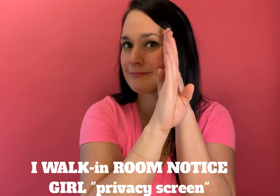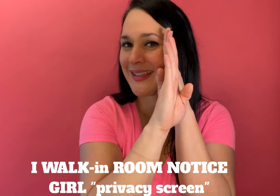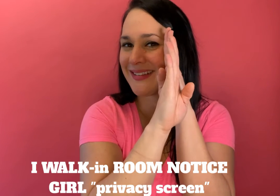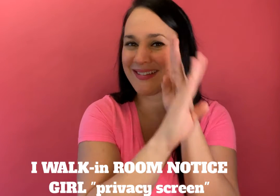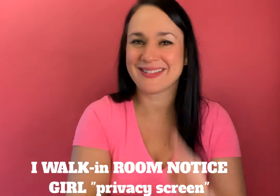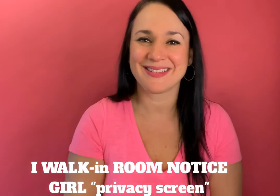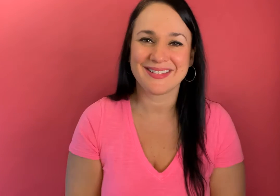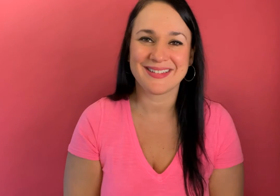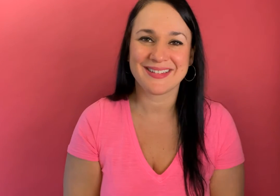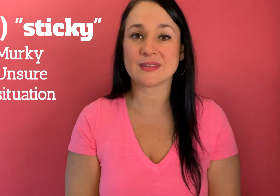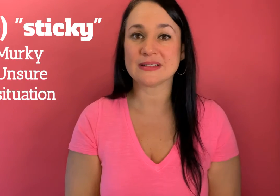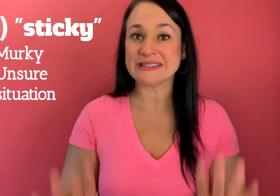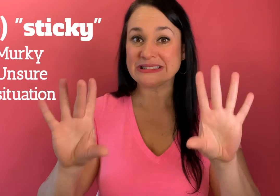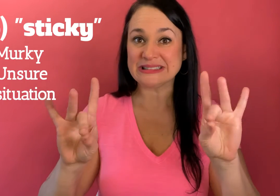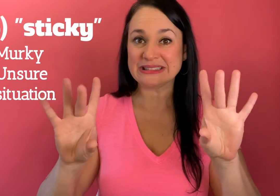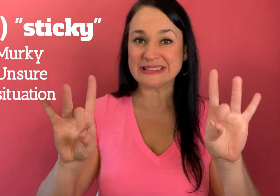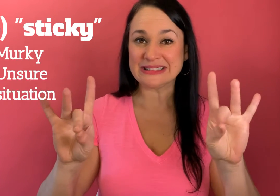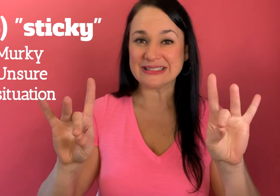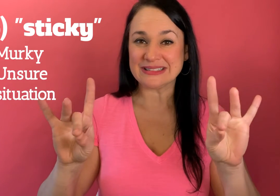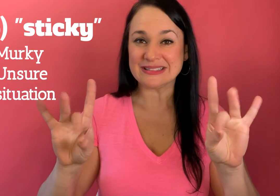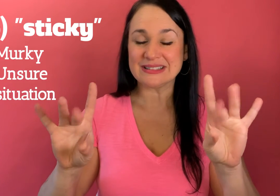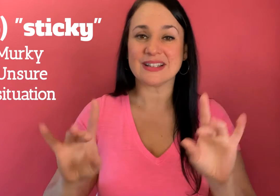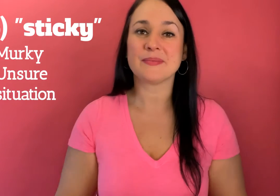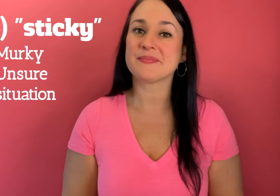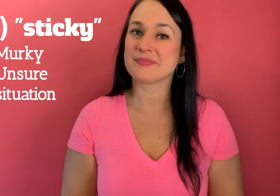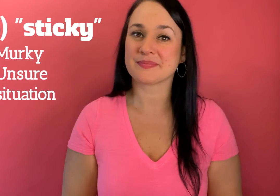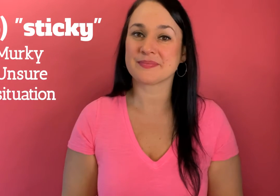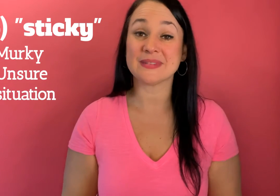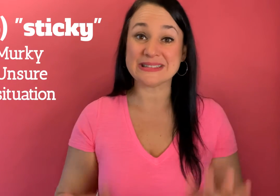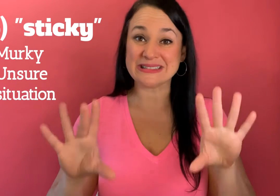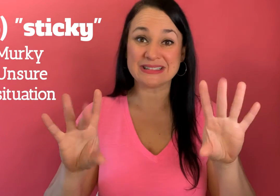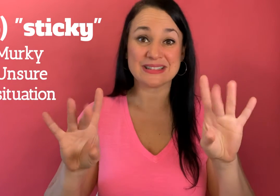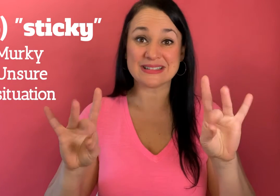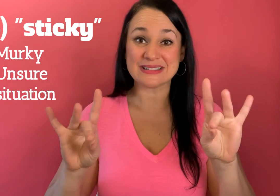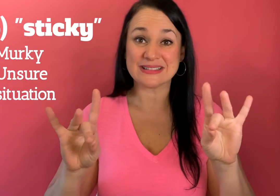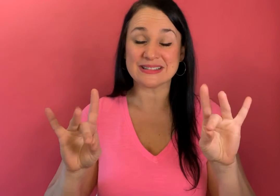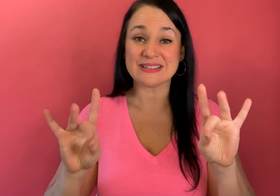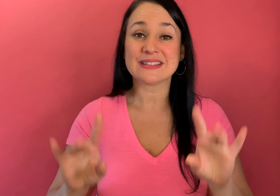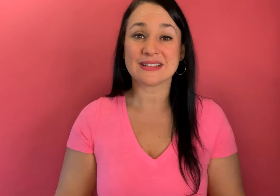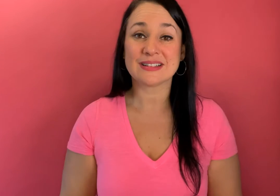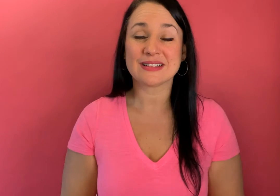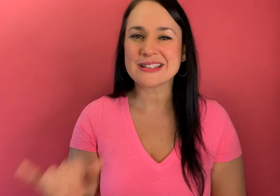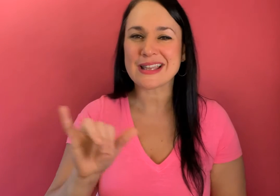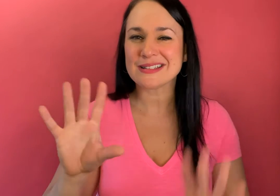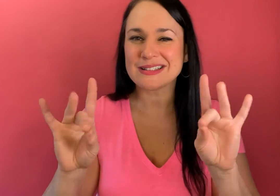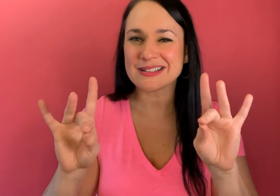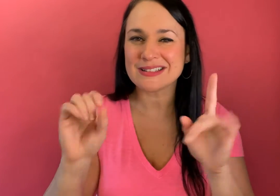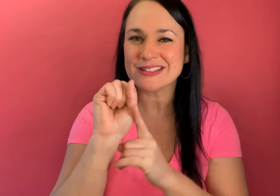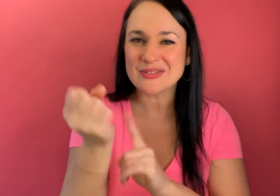to block myself from her sticky sticky like